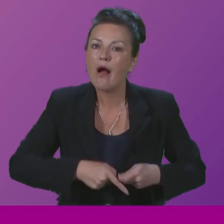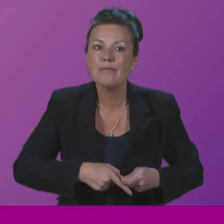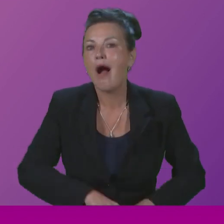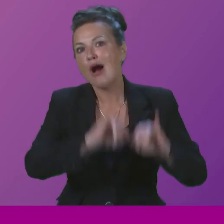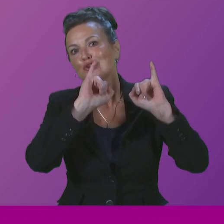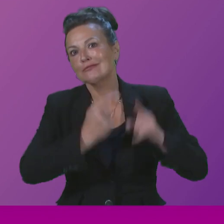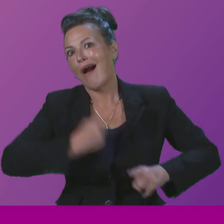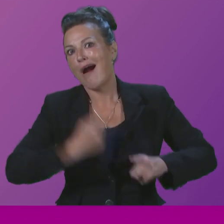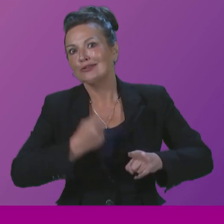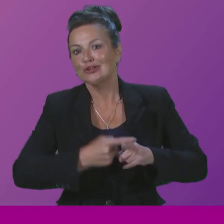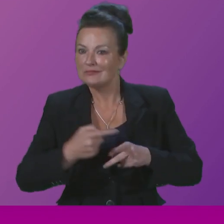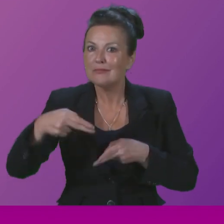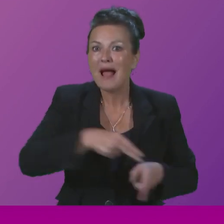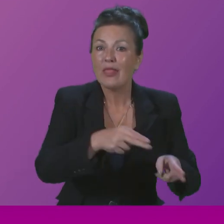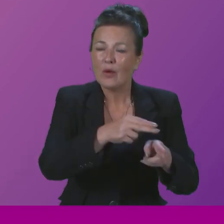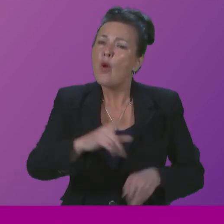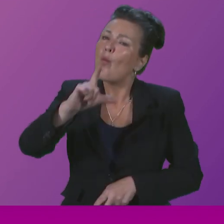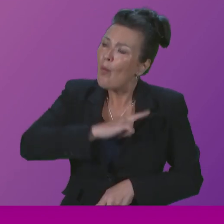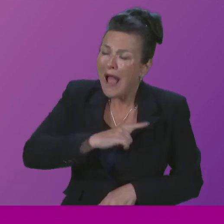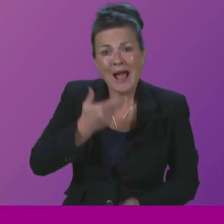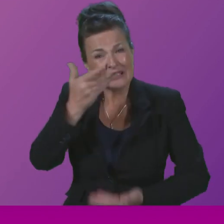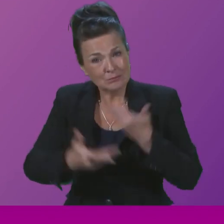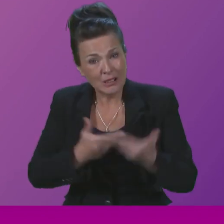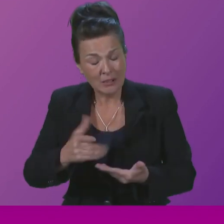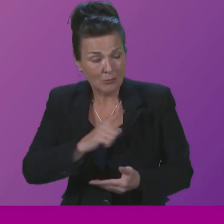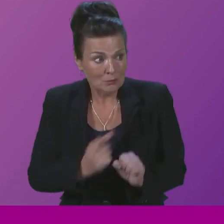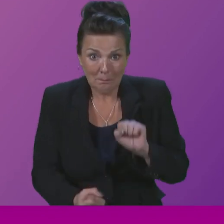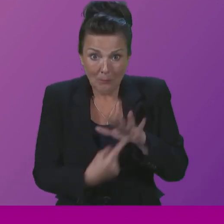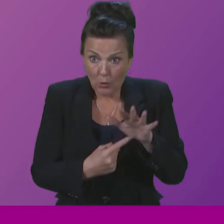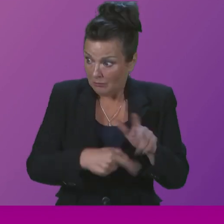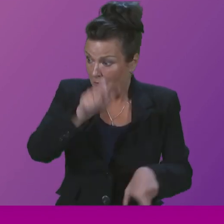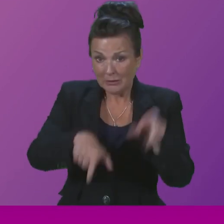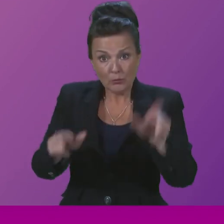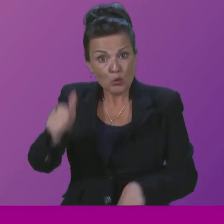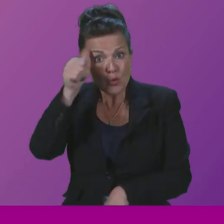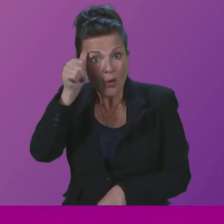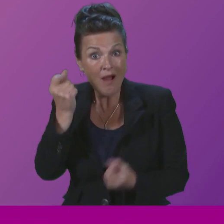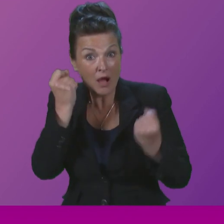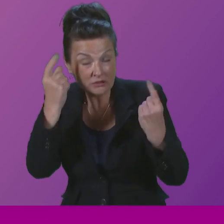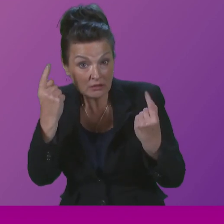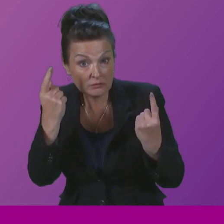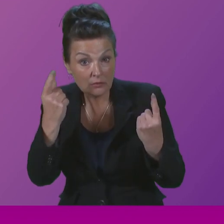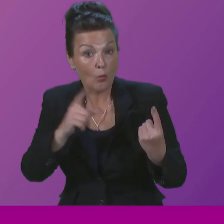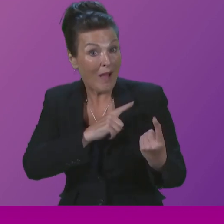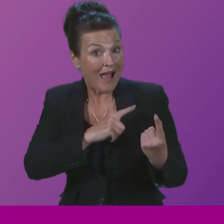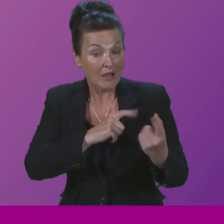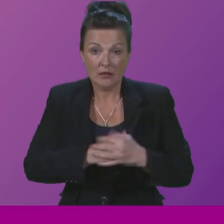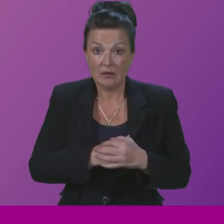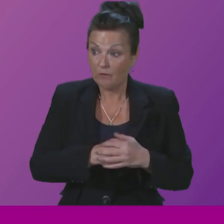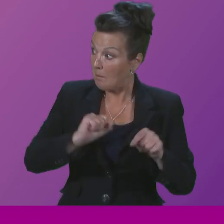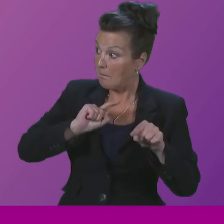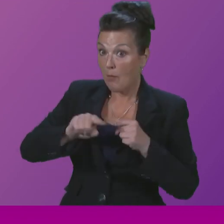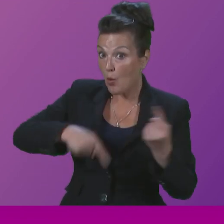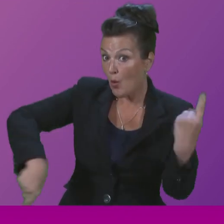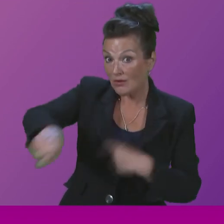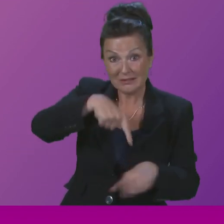I spent time talking about that is it is important I think for people to understand that for the vast majority, our NHS